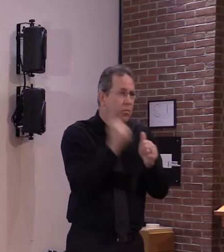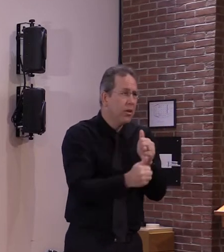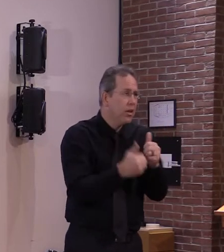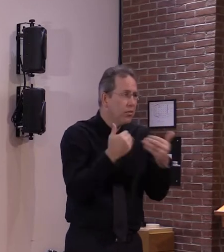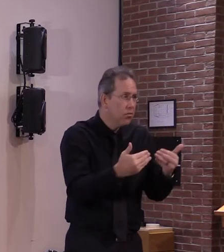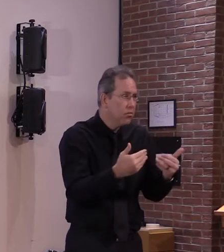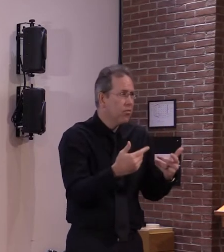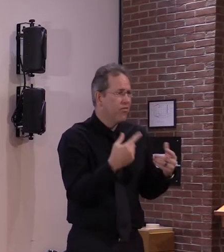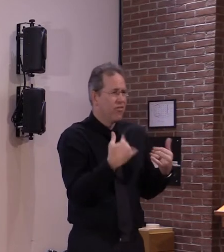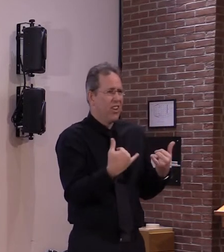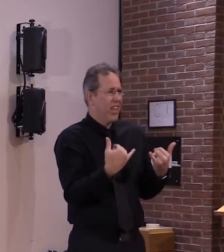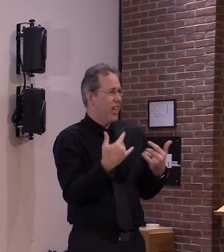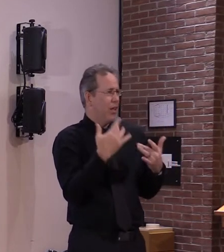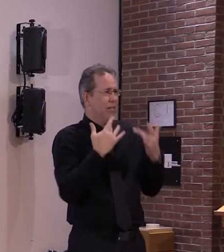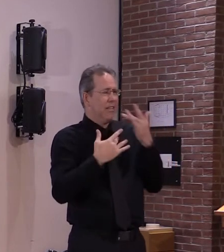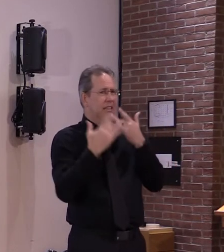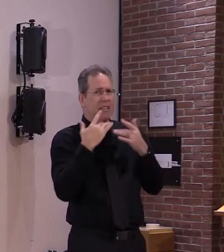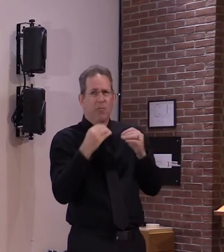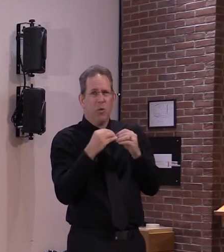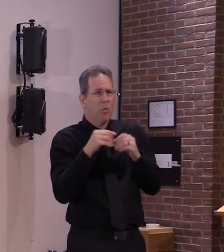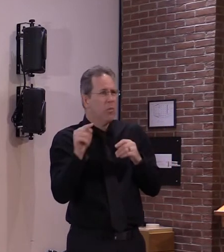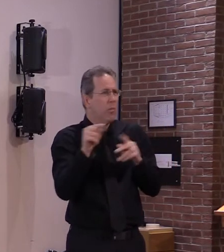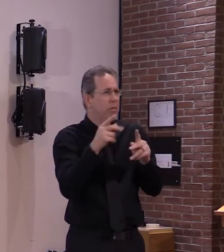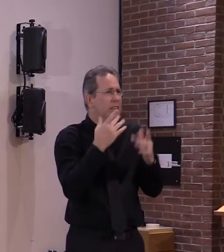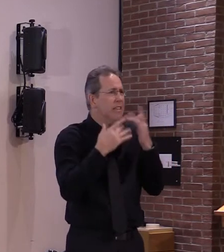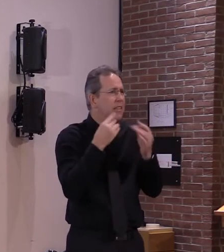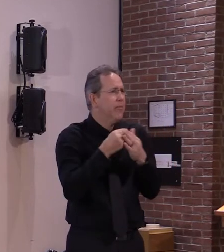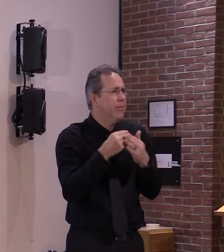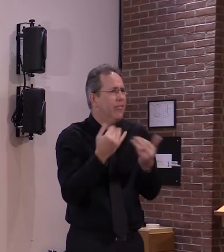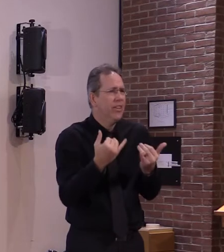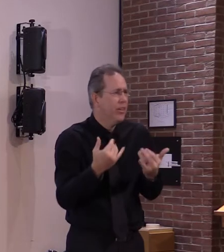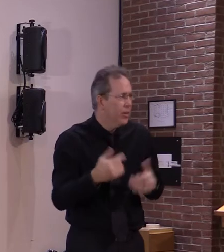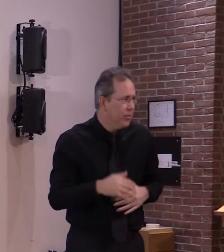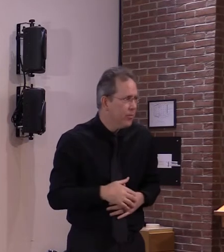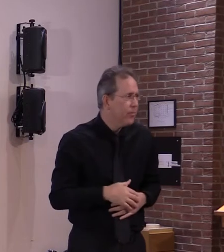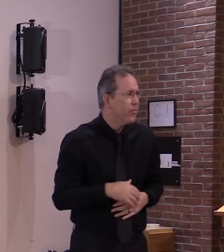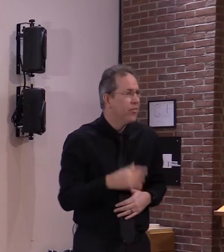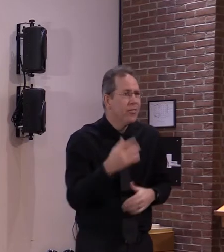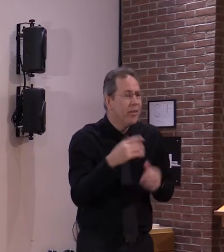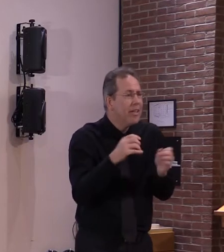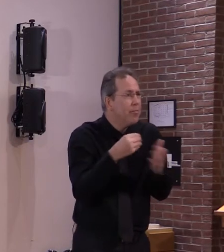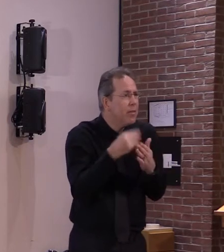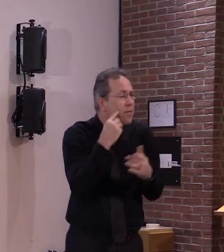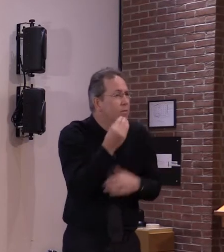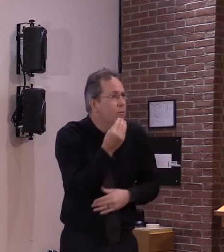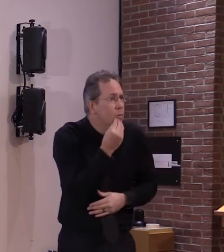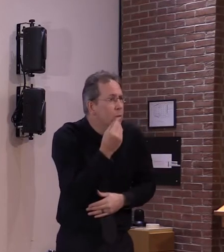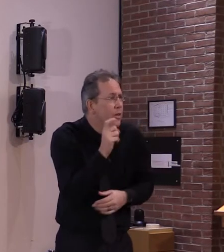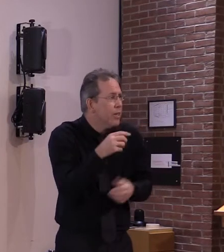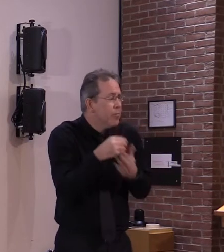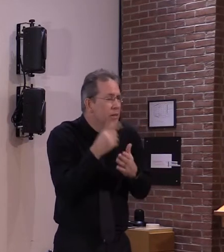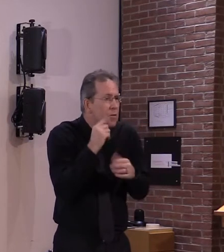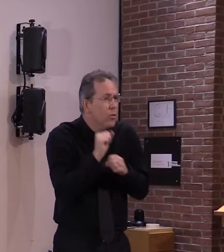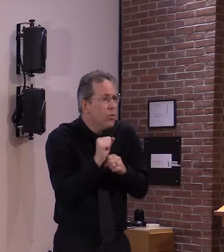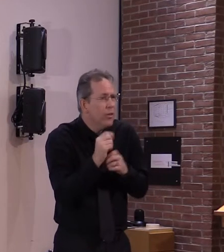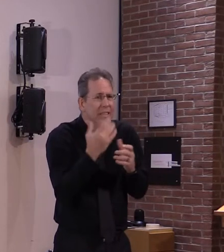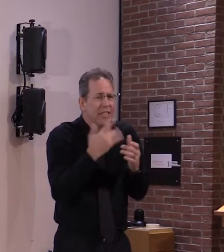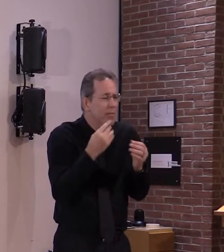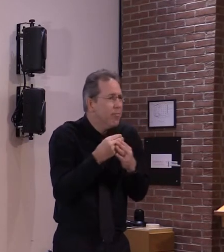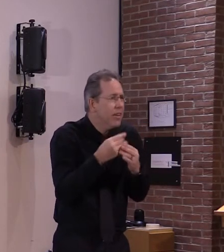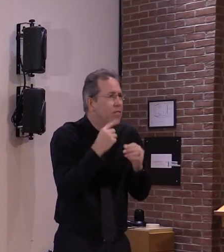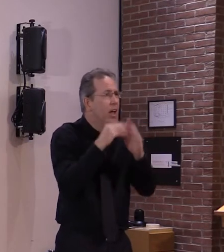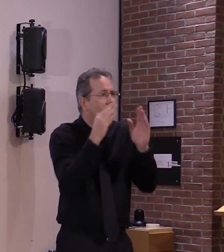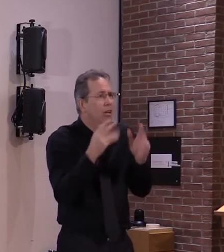it sounds as though they're making um uh making some some ground i i think um i'm